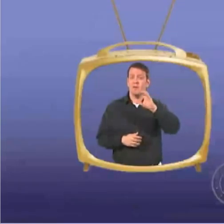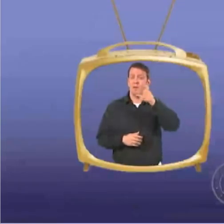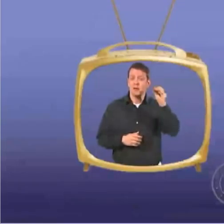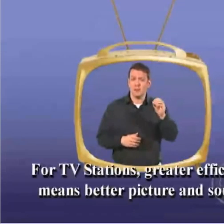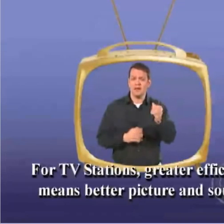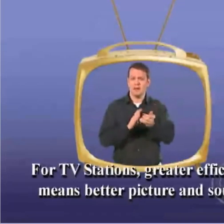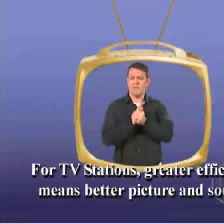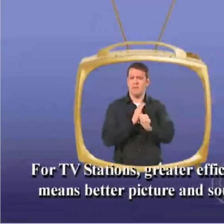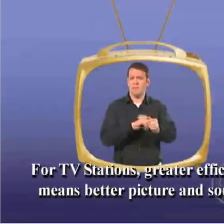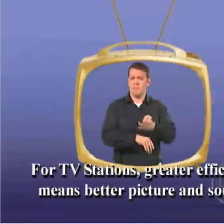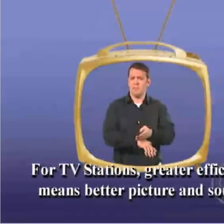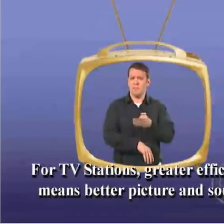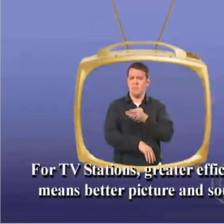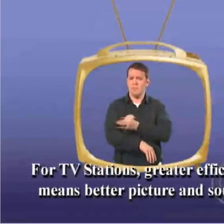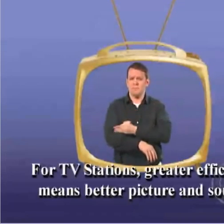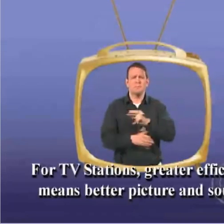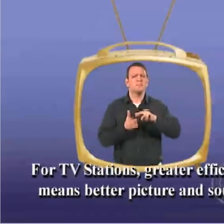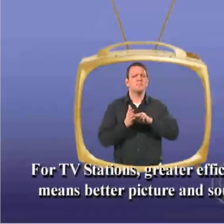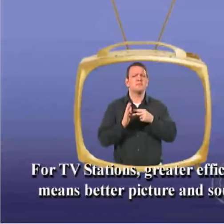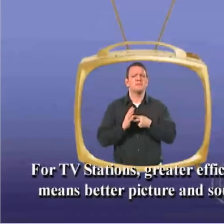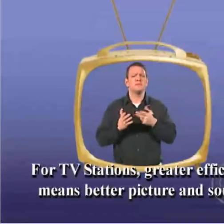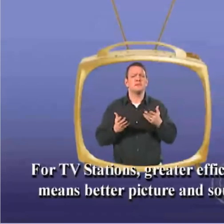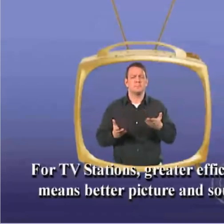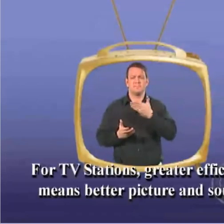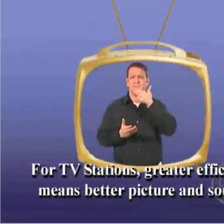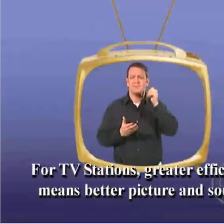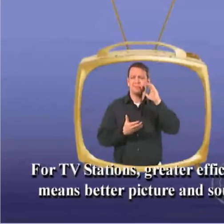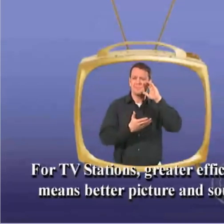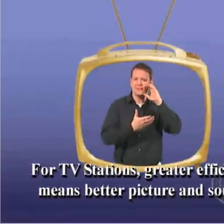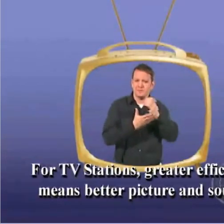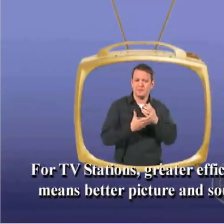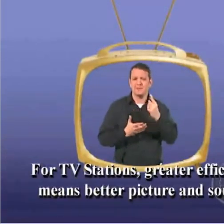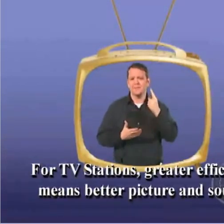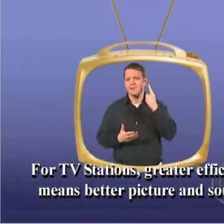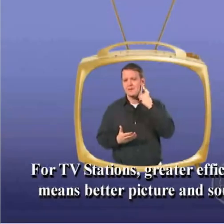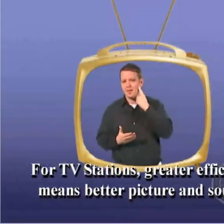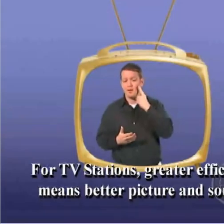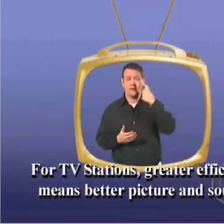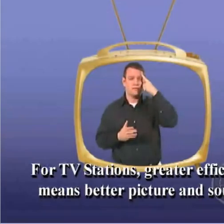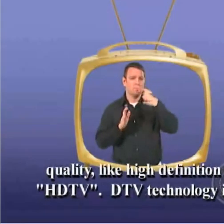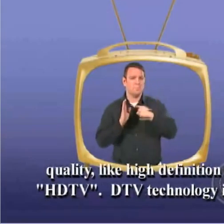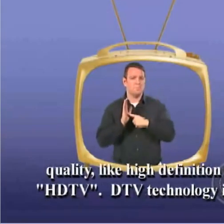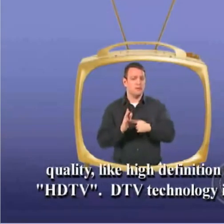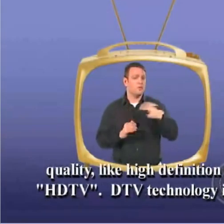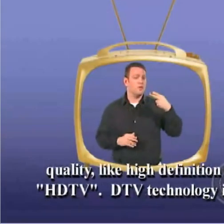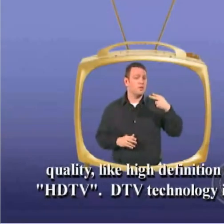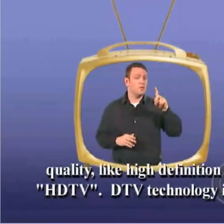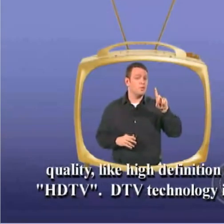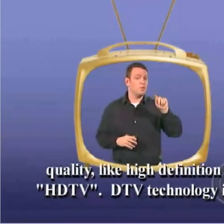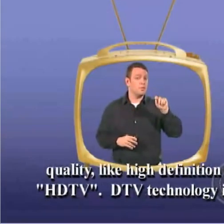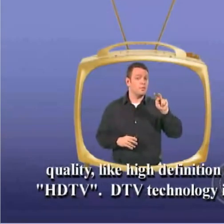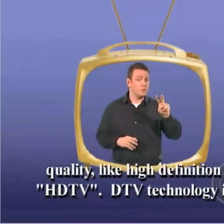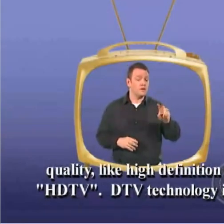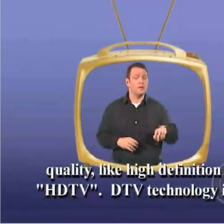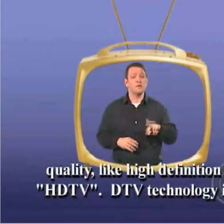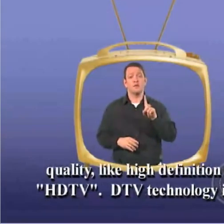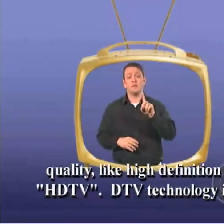For TV stations, greater efficiency means better picture and sound quality, like high definition television television, or